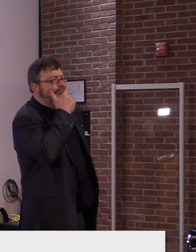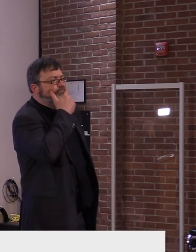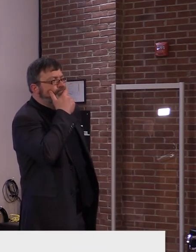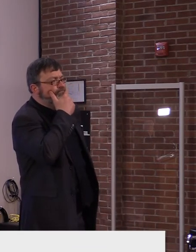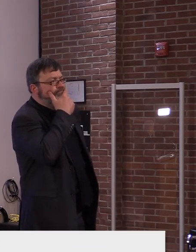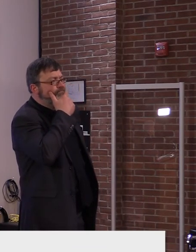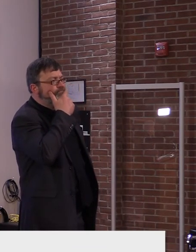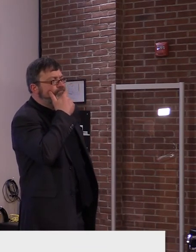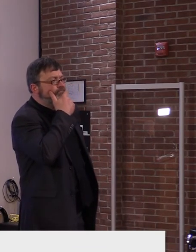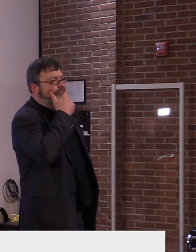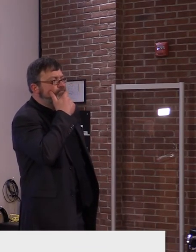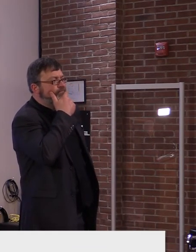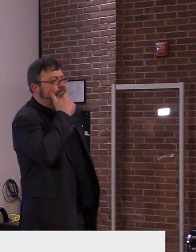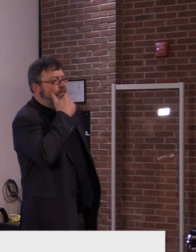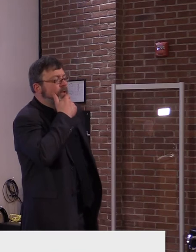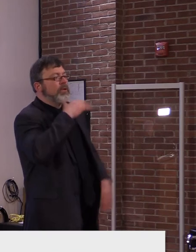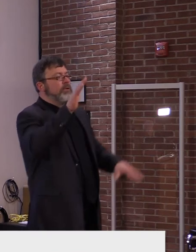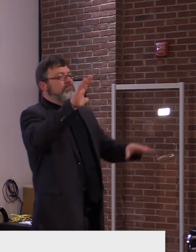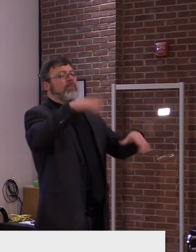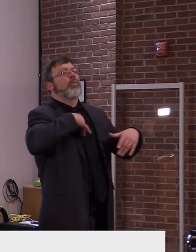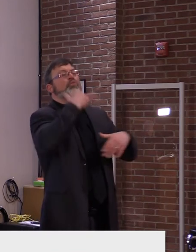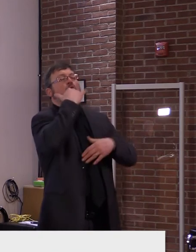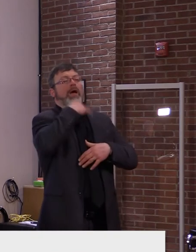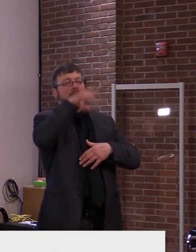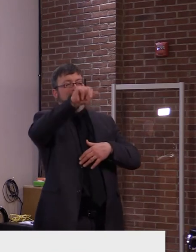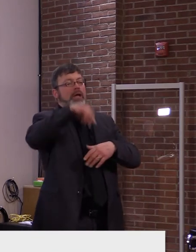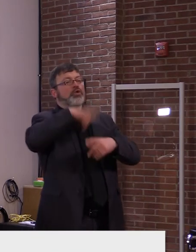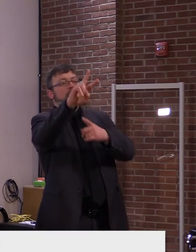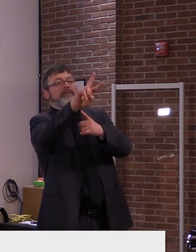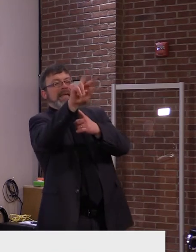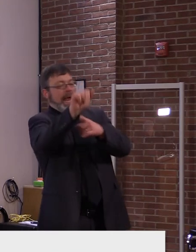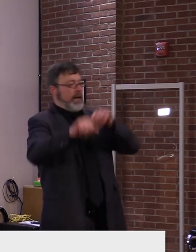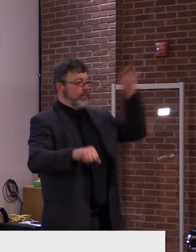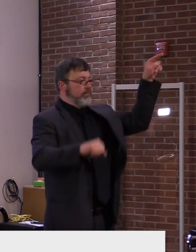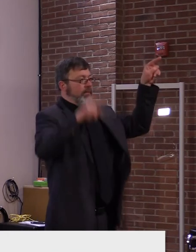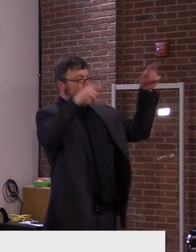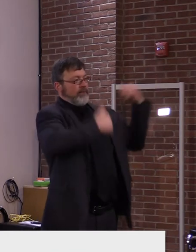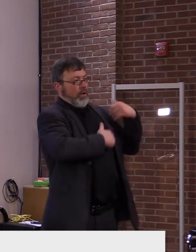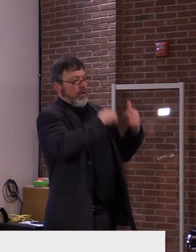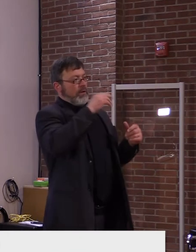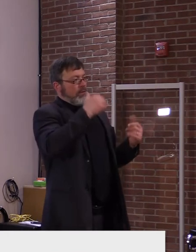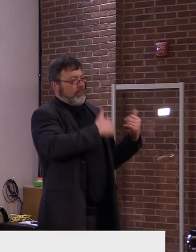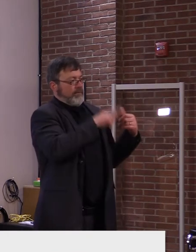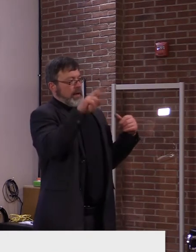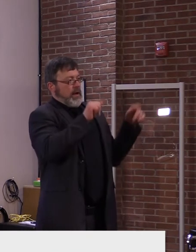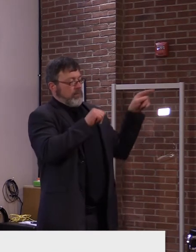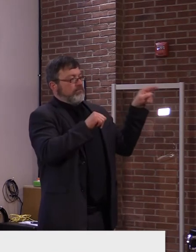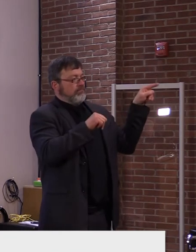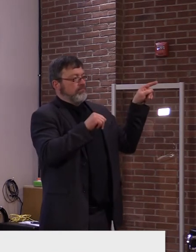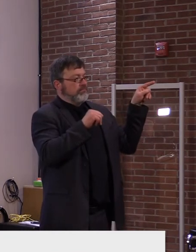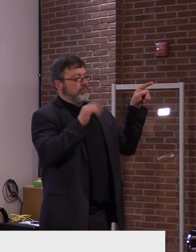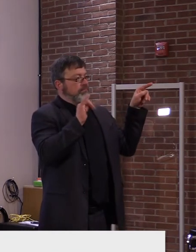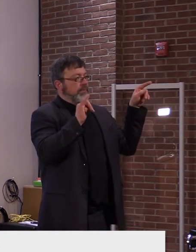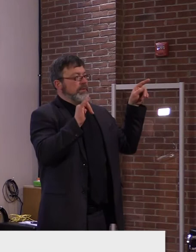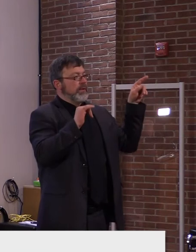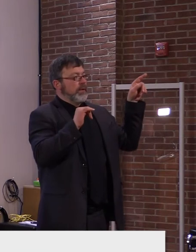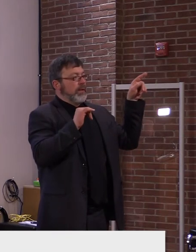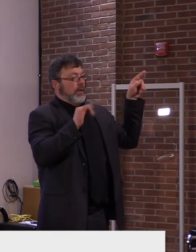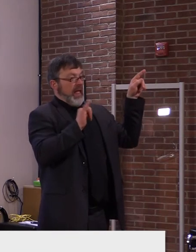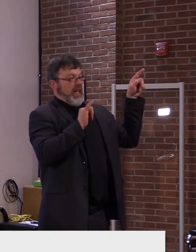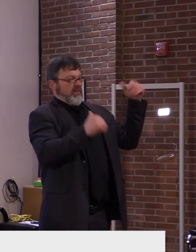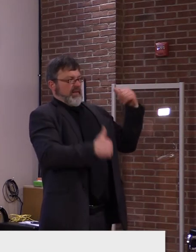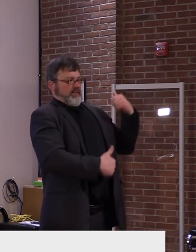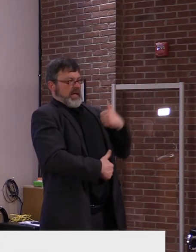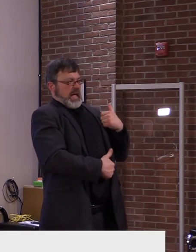They're getting, and I will check on that. Um, but it is for those that are veterans and those that are 65